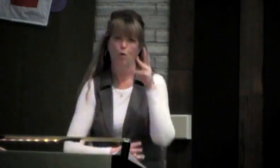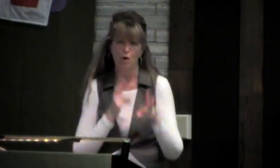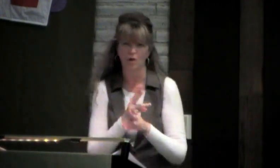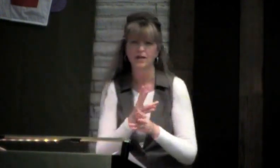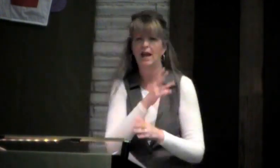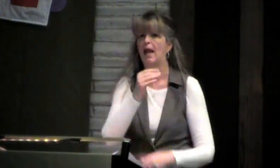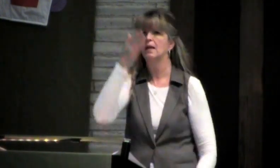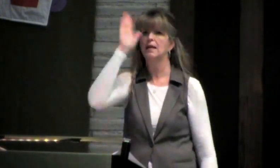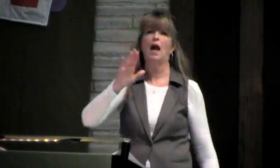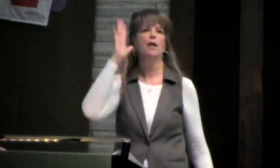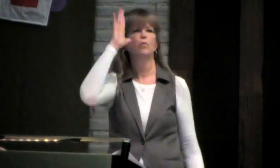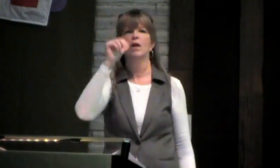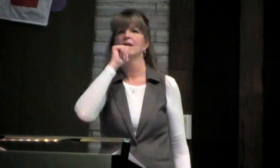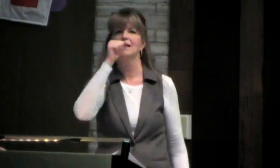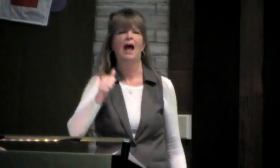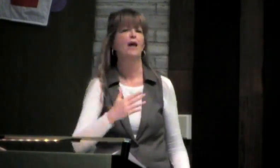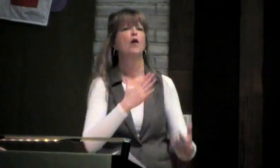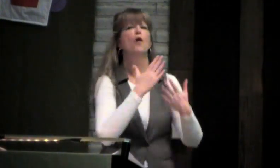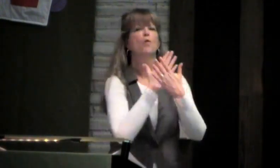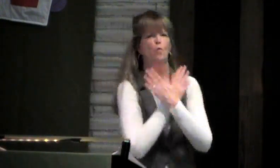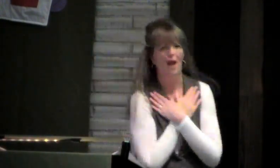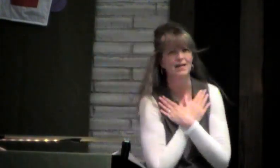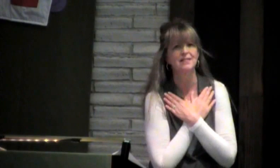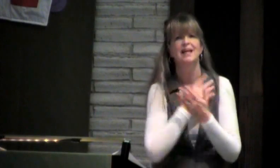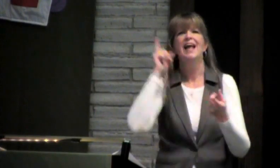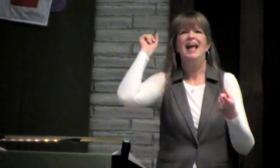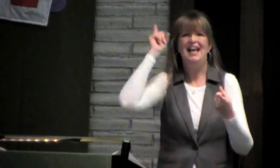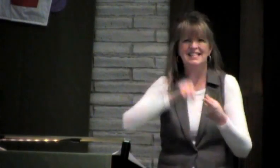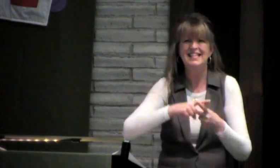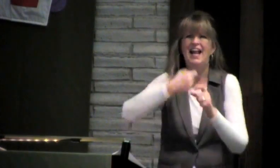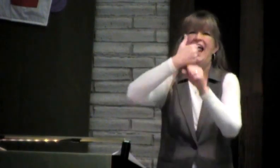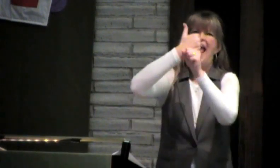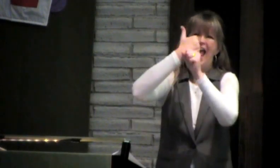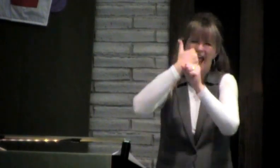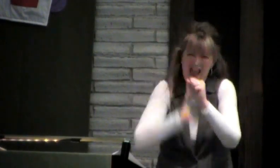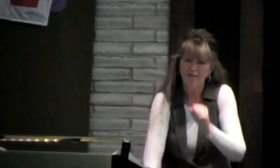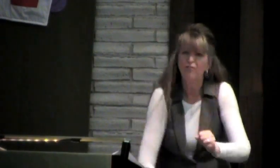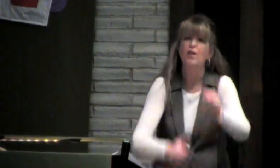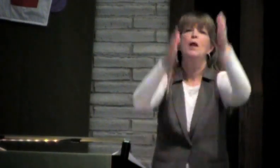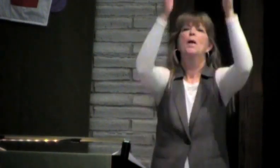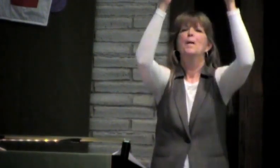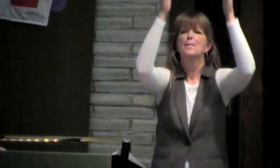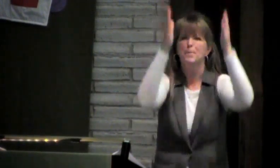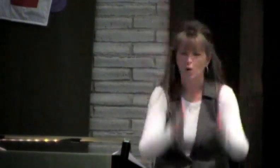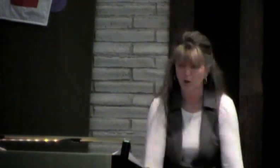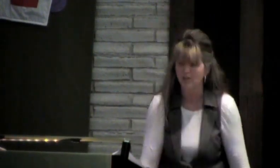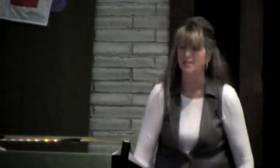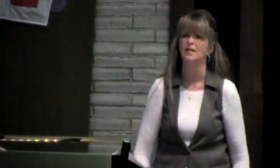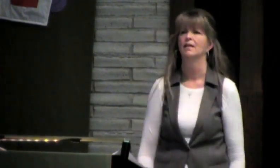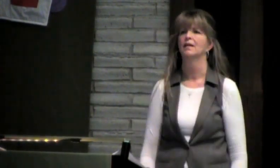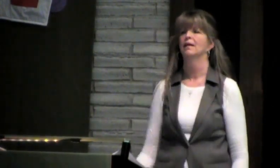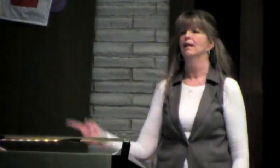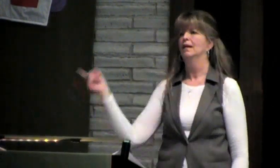God loves the world, and God will not rest until every individual